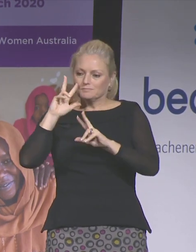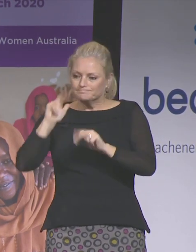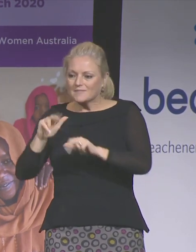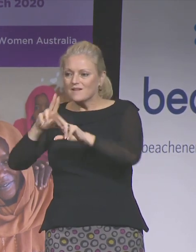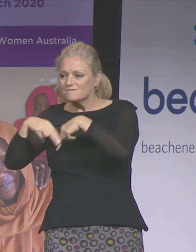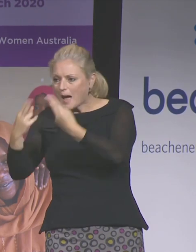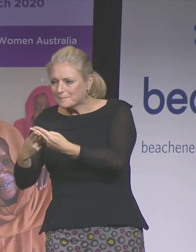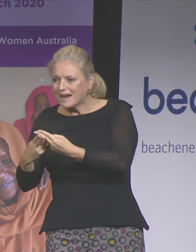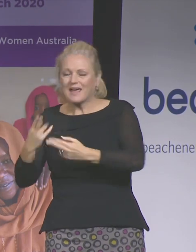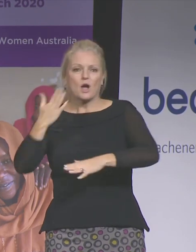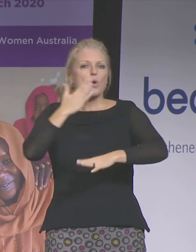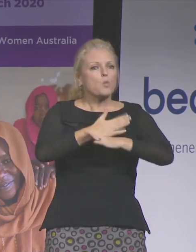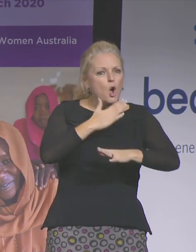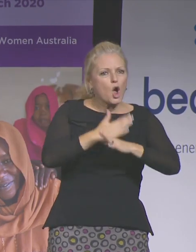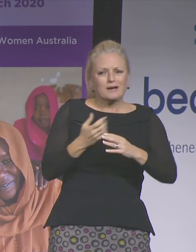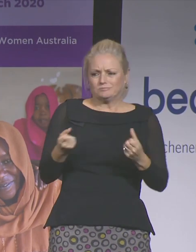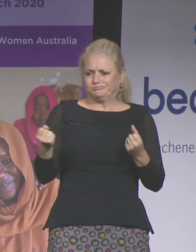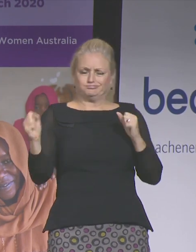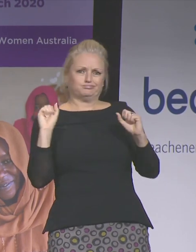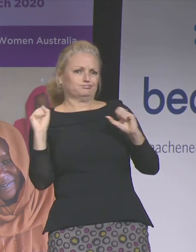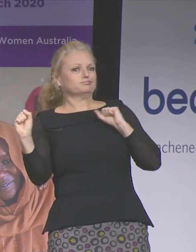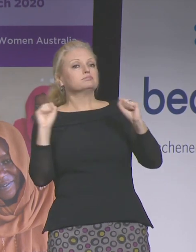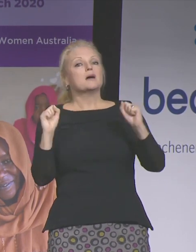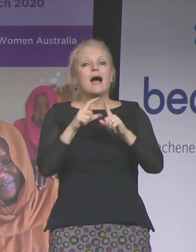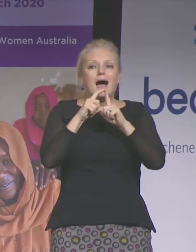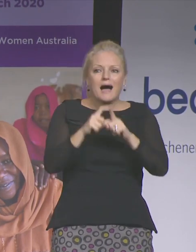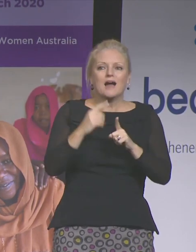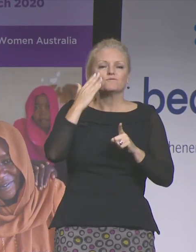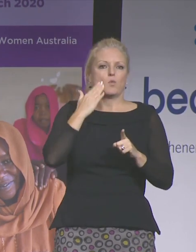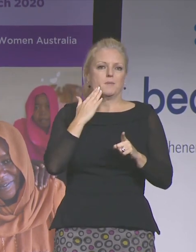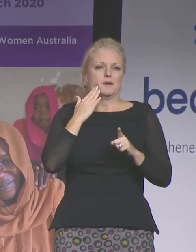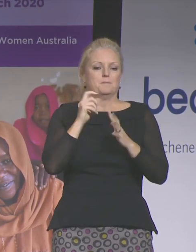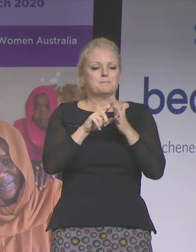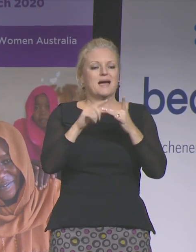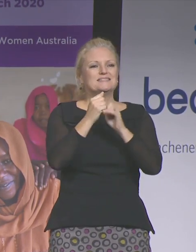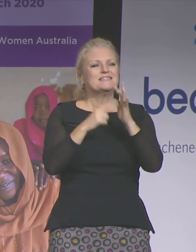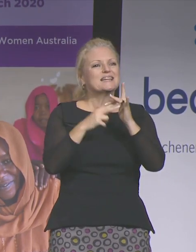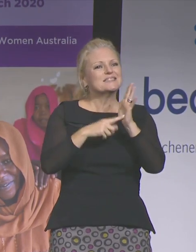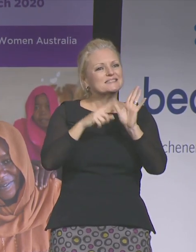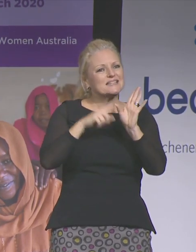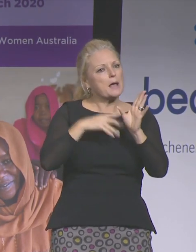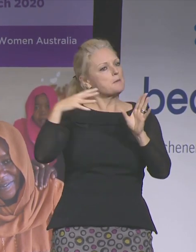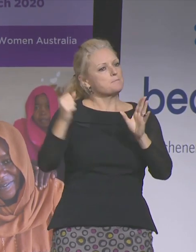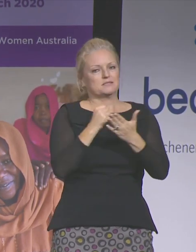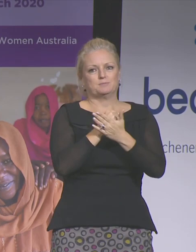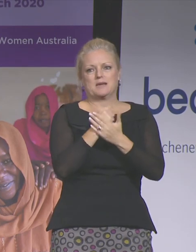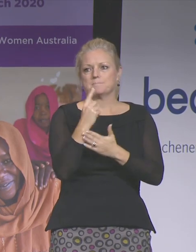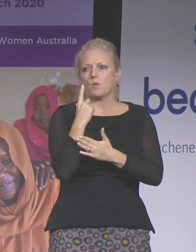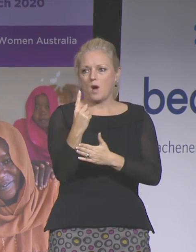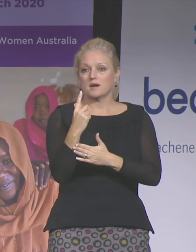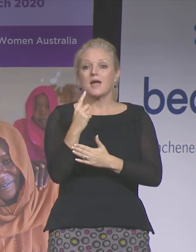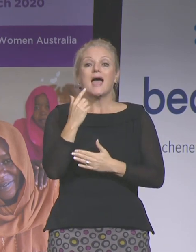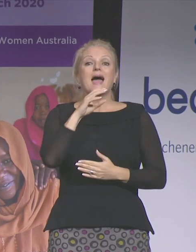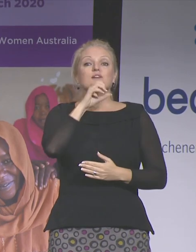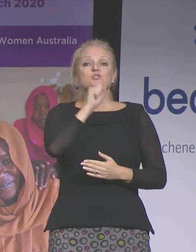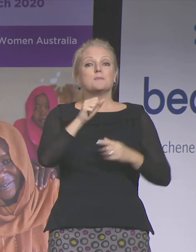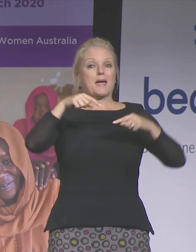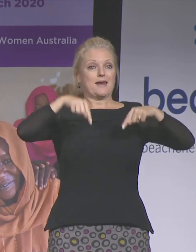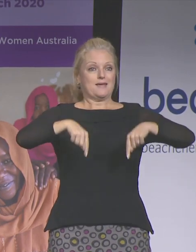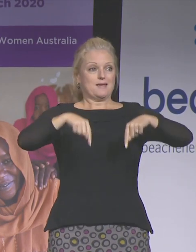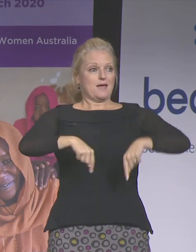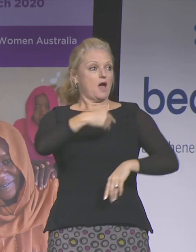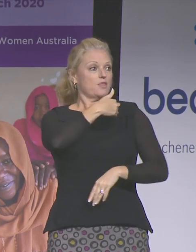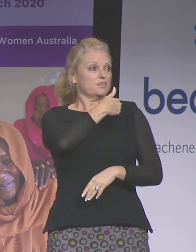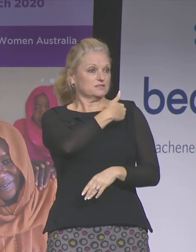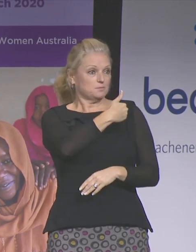culture where dignity and respect lie at the core. And to all those men in the room, those men who are standing with us as strong